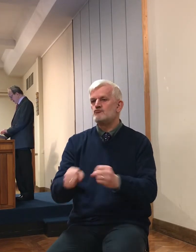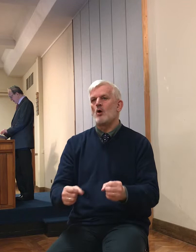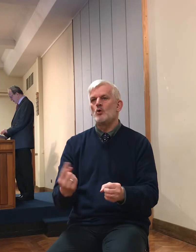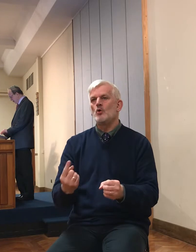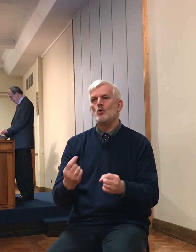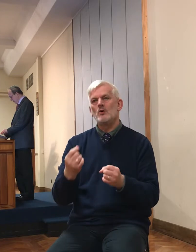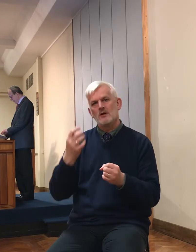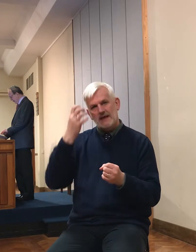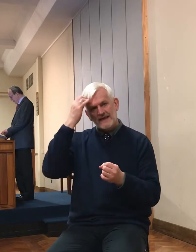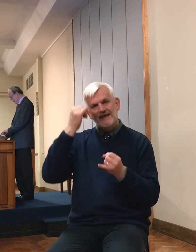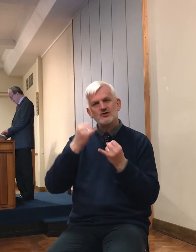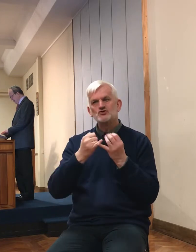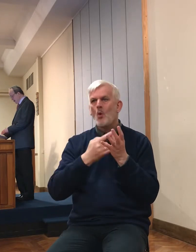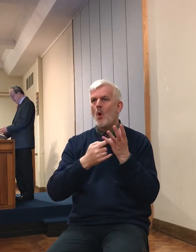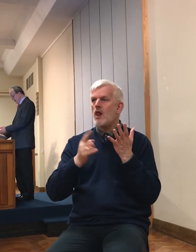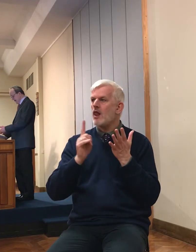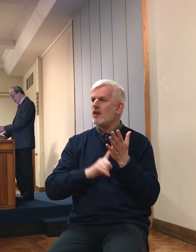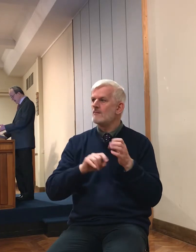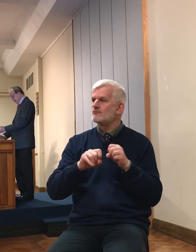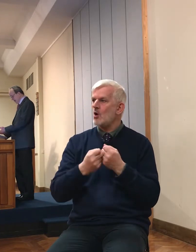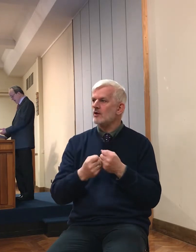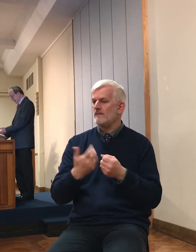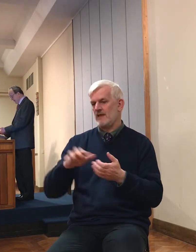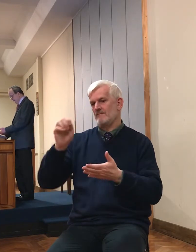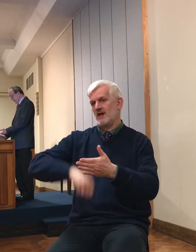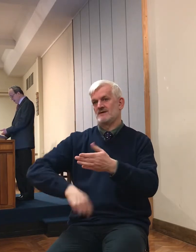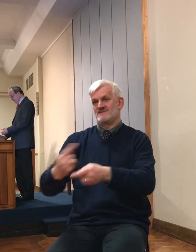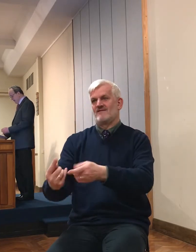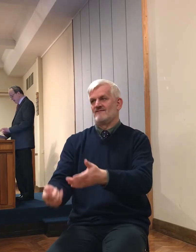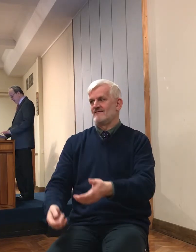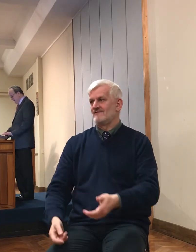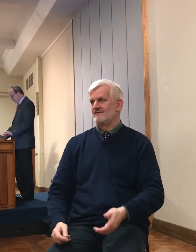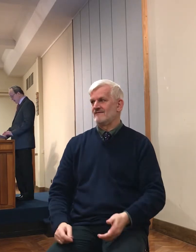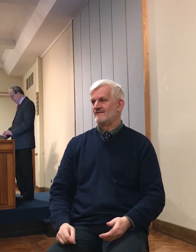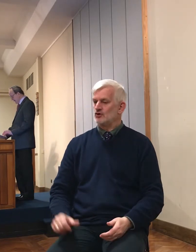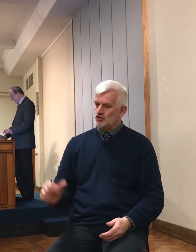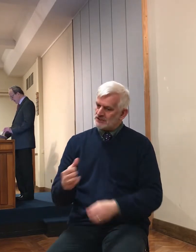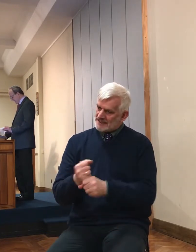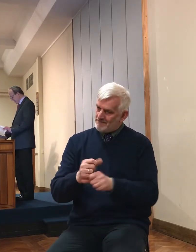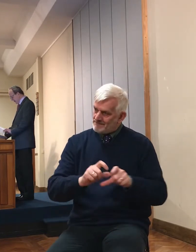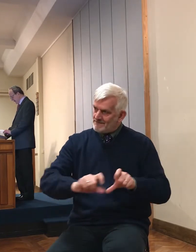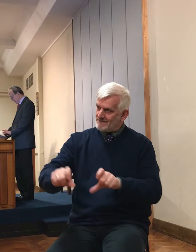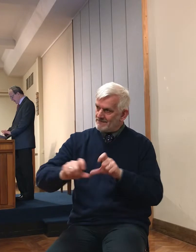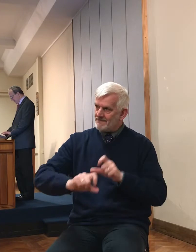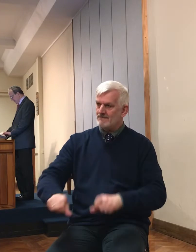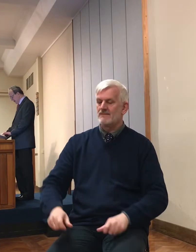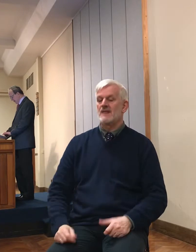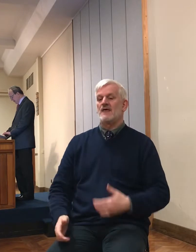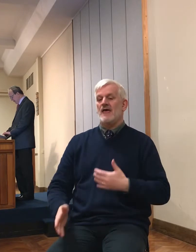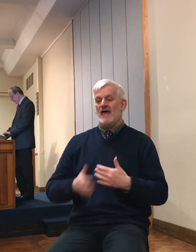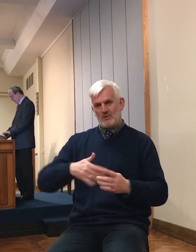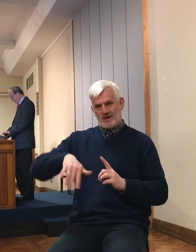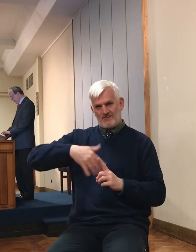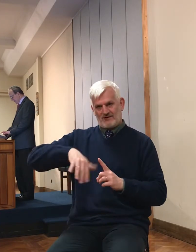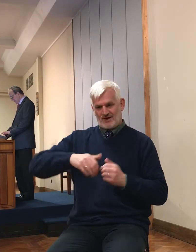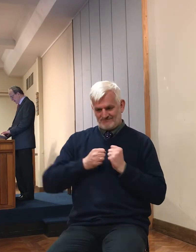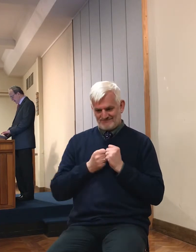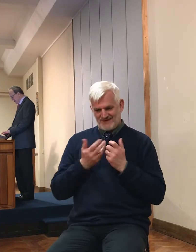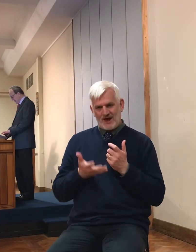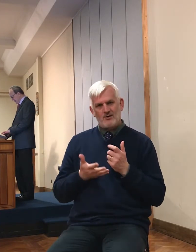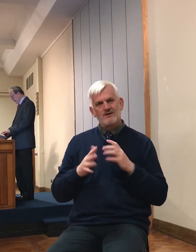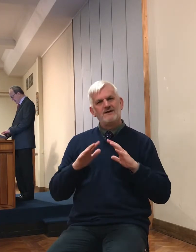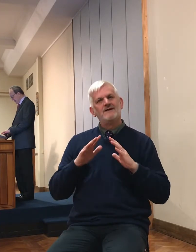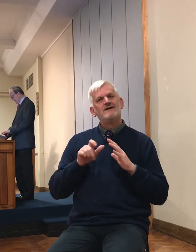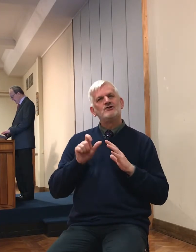for so breaking it. So it's in that background that we come to the 10th chapter, and we read about